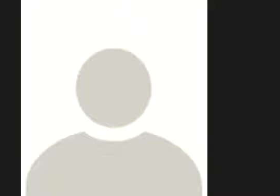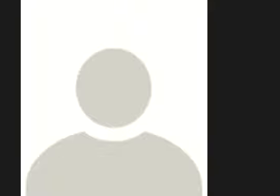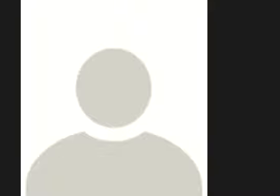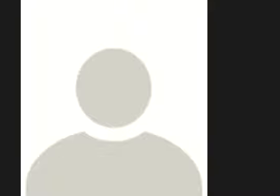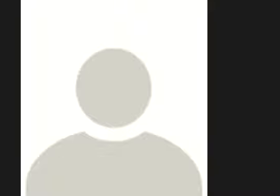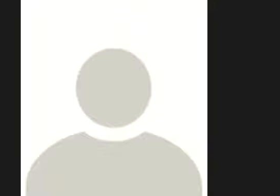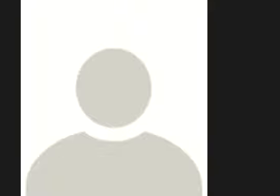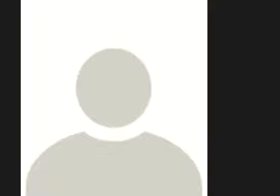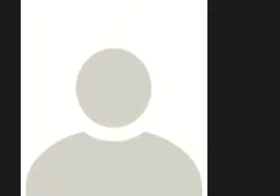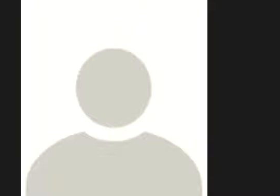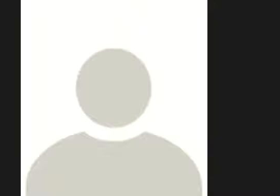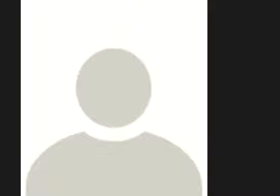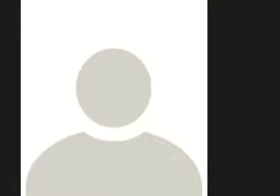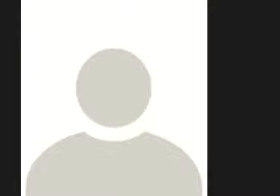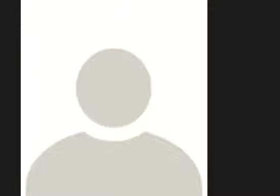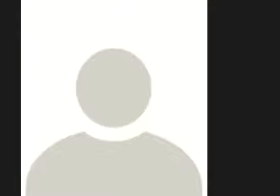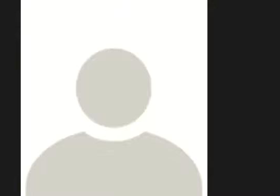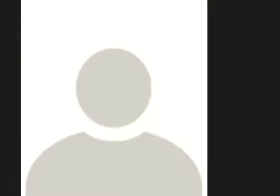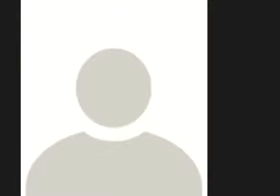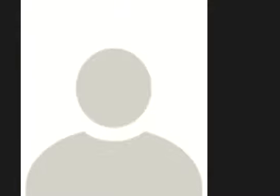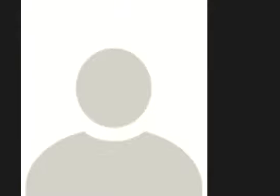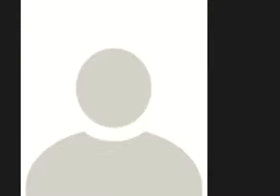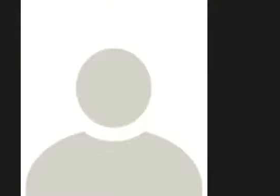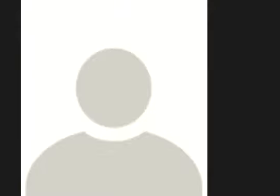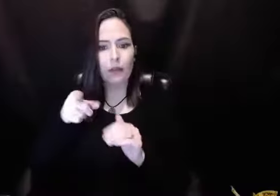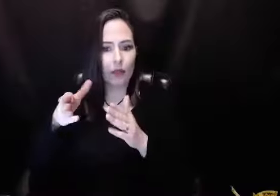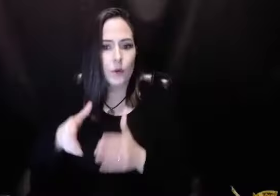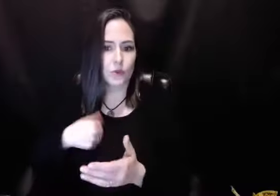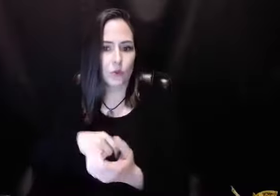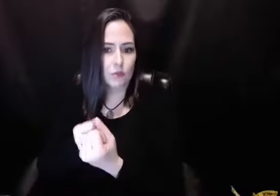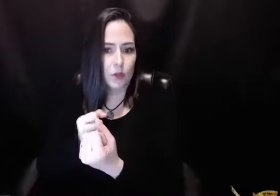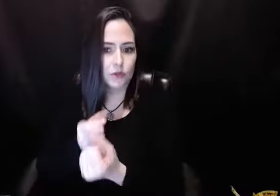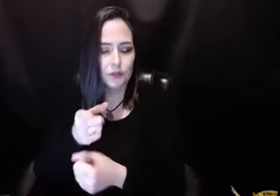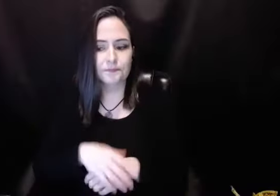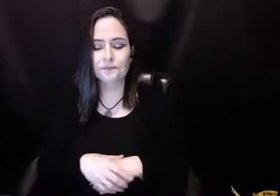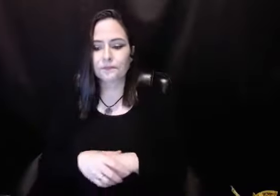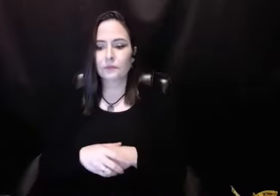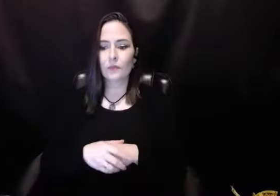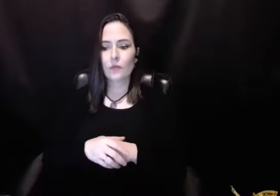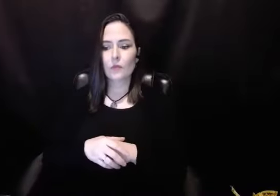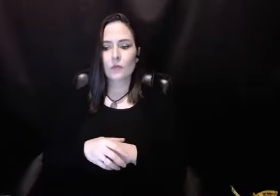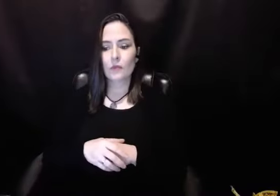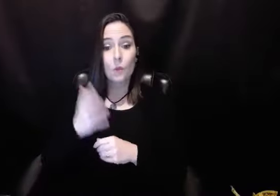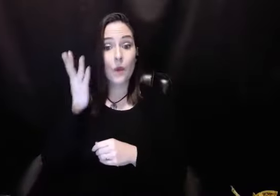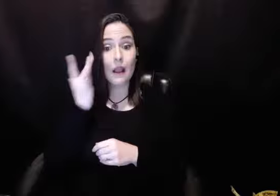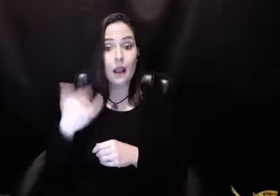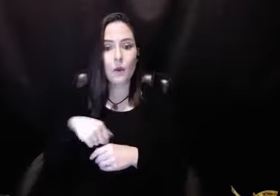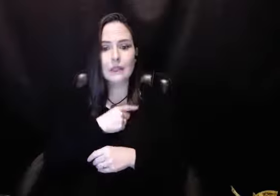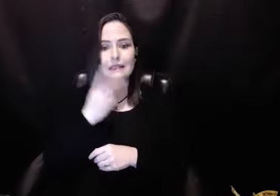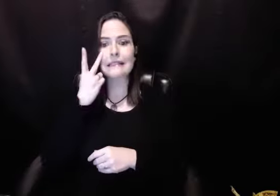sponsor, I think we get far more out of the relationship than the person who's being sponsored.